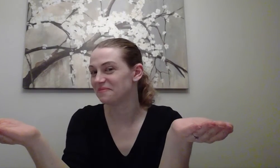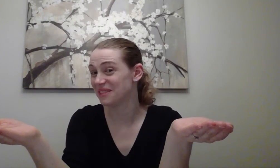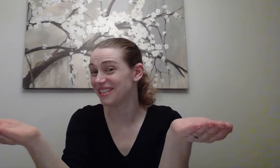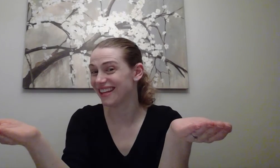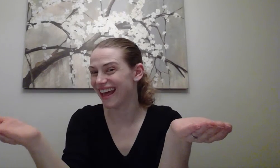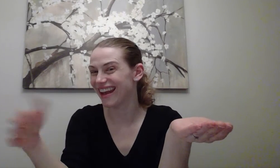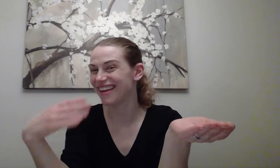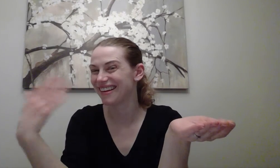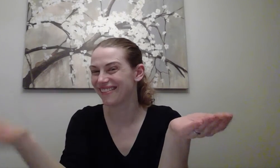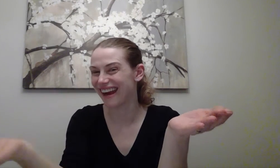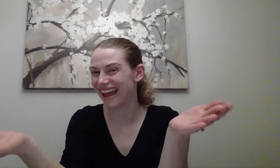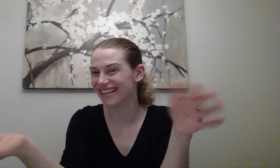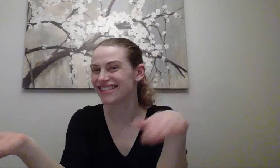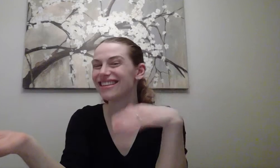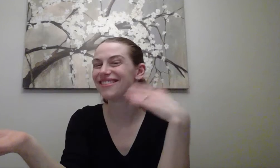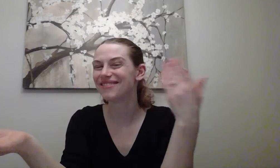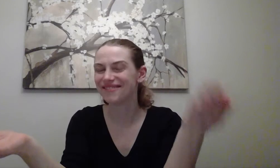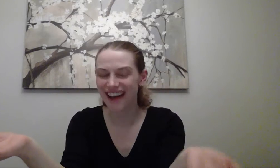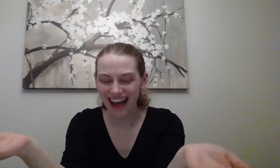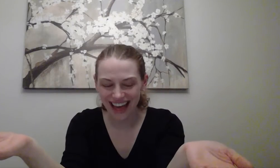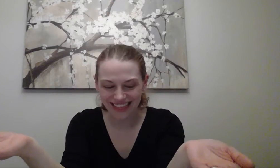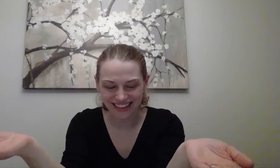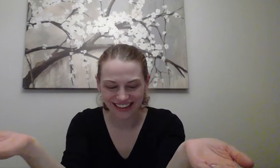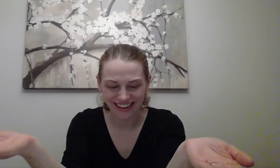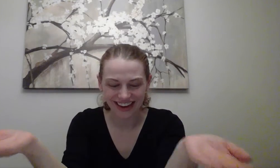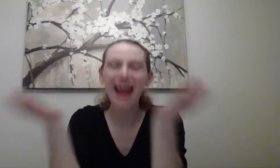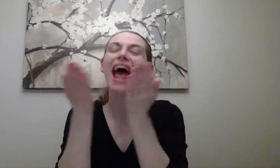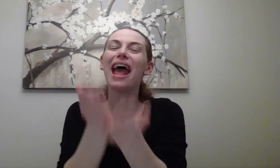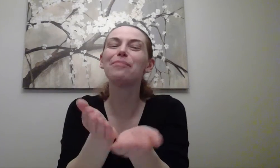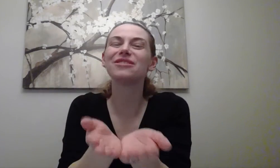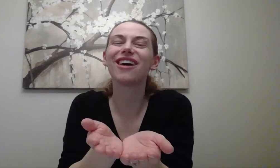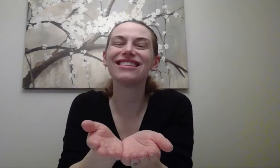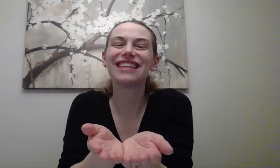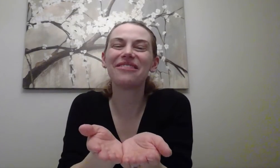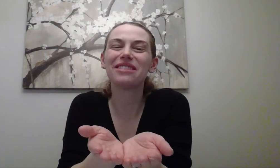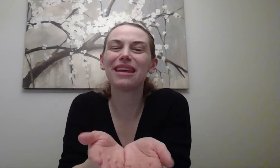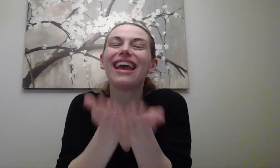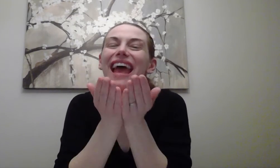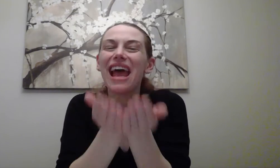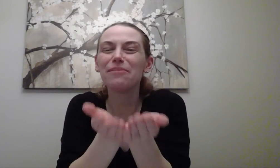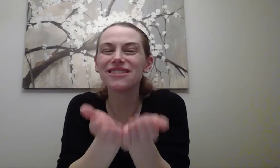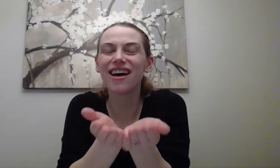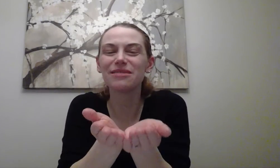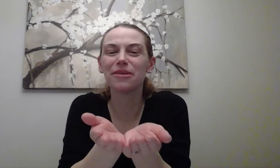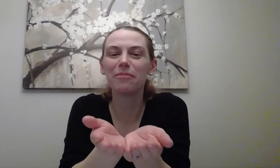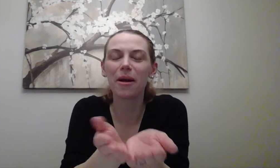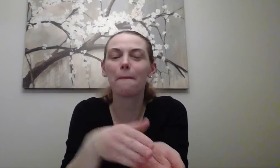Did you get it? Grandfather. Applesauce. Say it with me. Applesauce. Pull it apart.